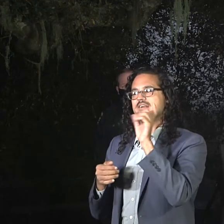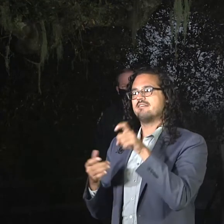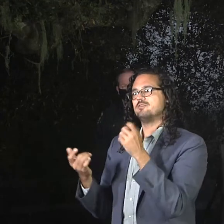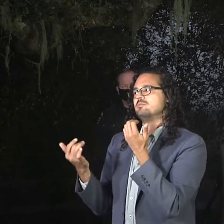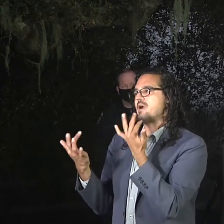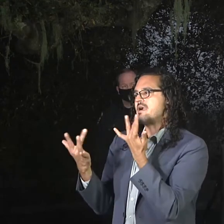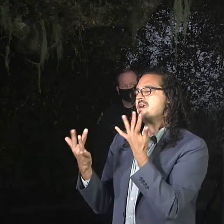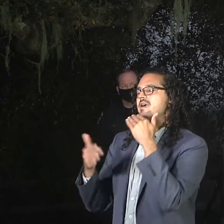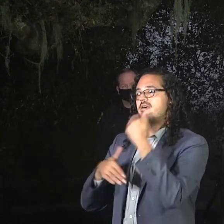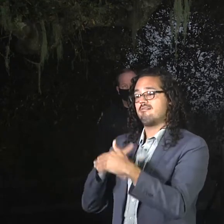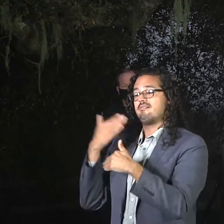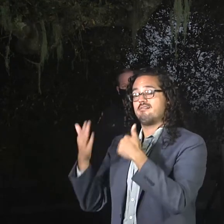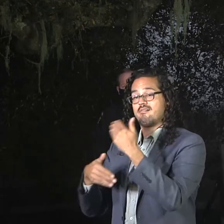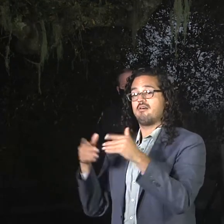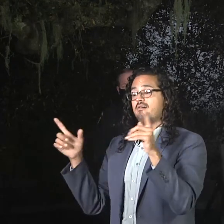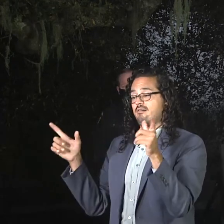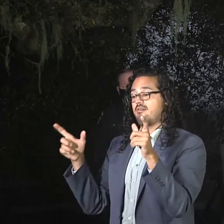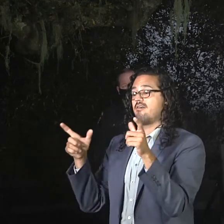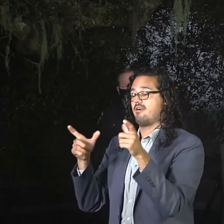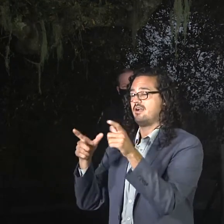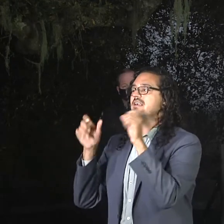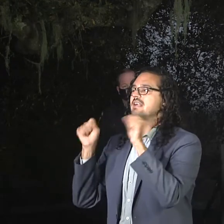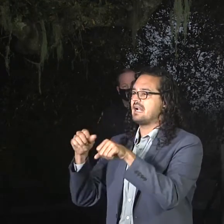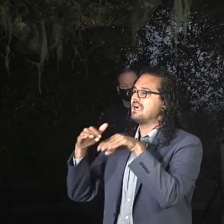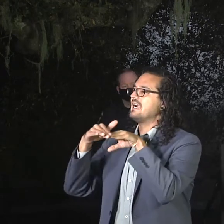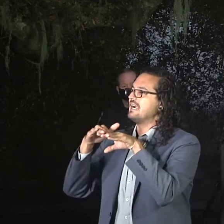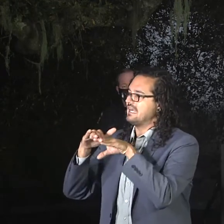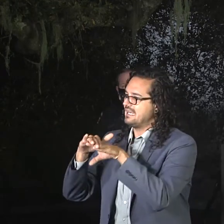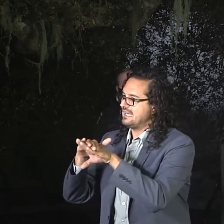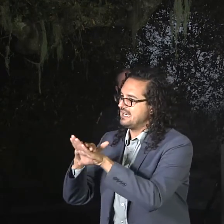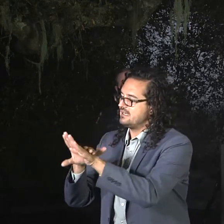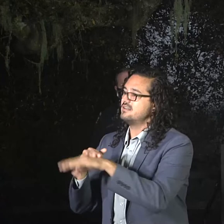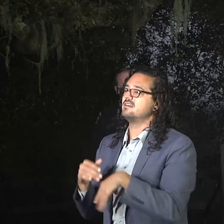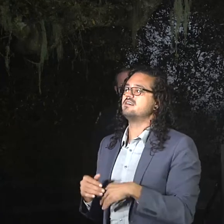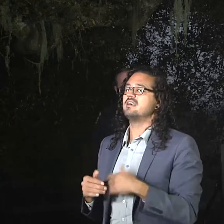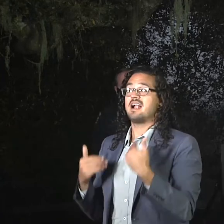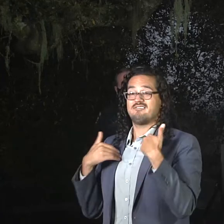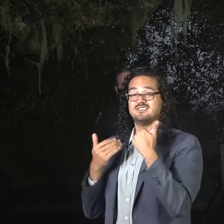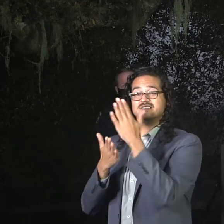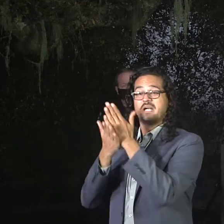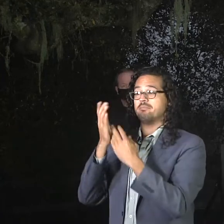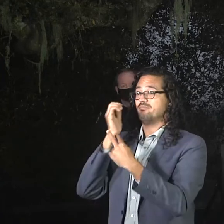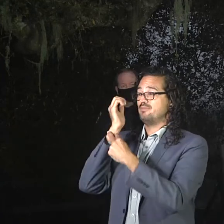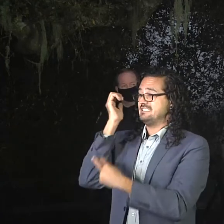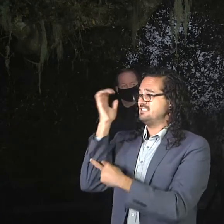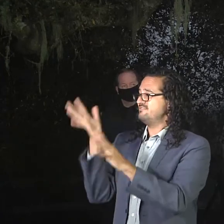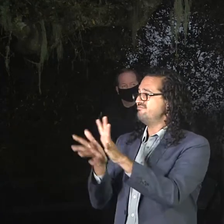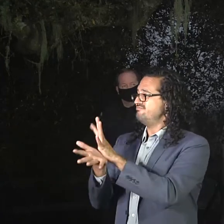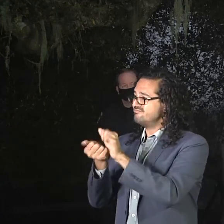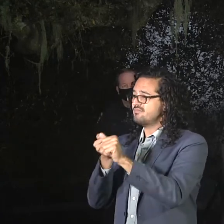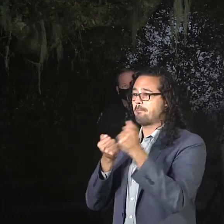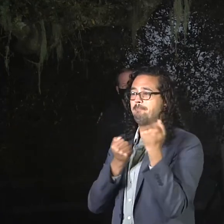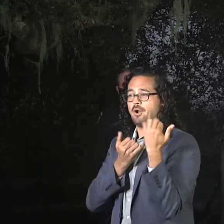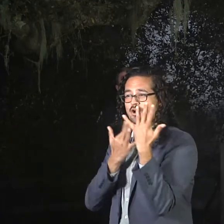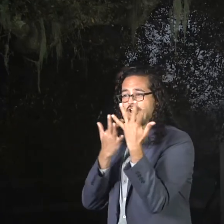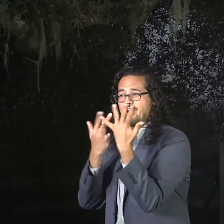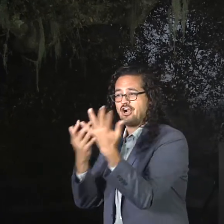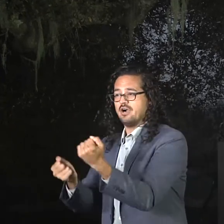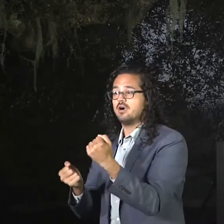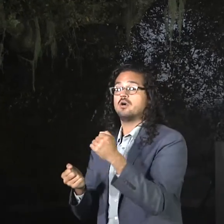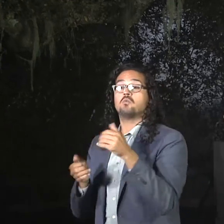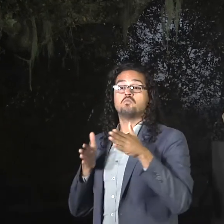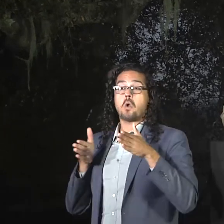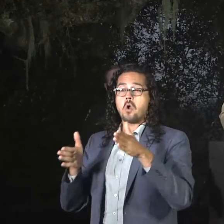and damaged bridges. Roadways are going to have to be rebuilt in some areas so we can get those folks in.